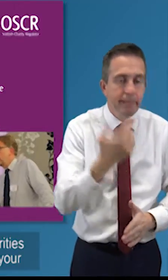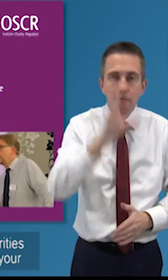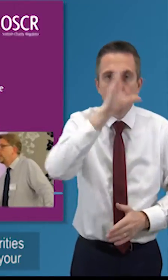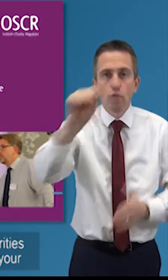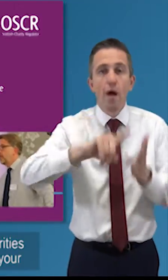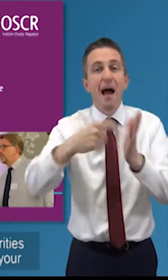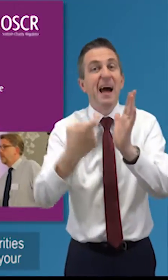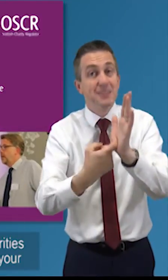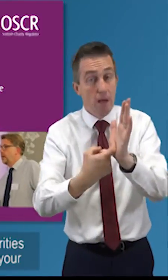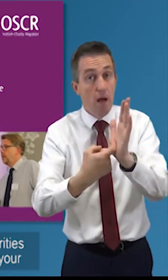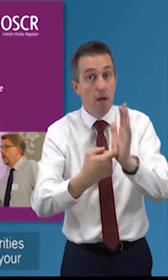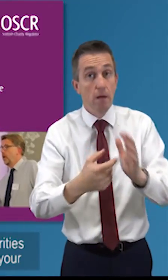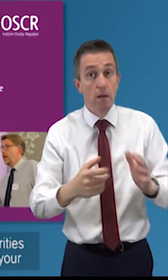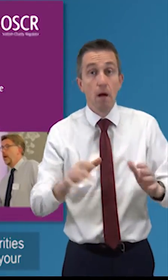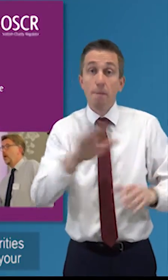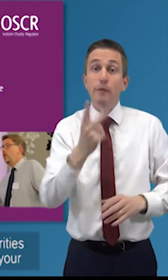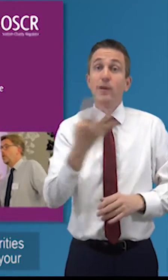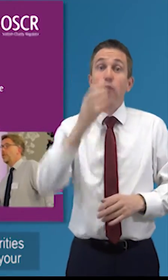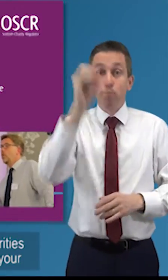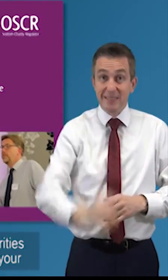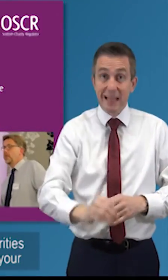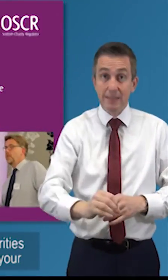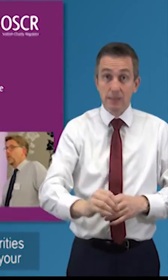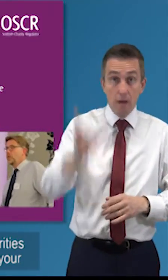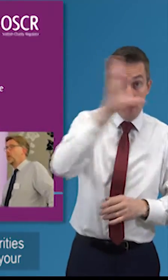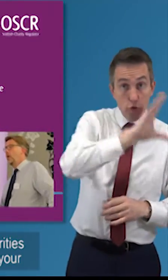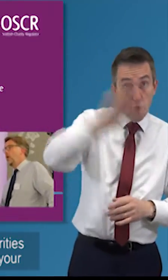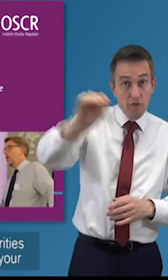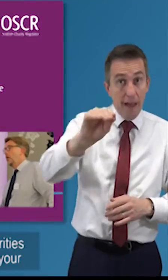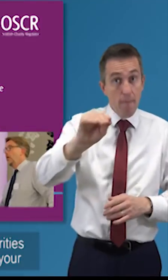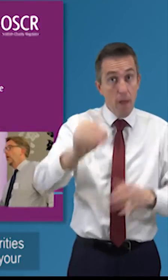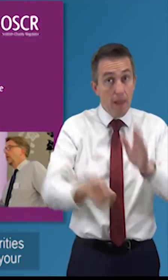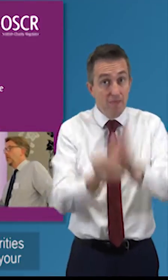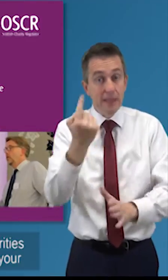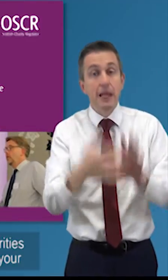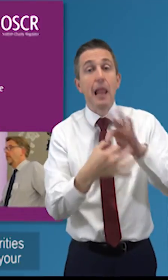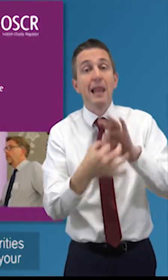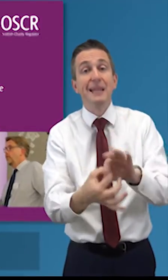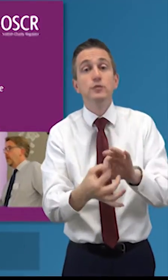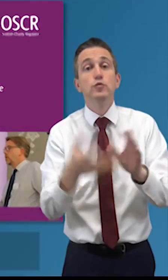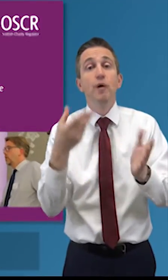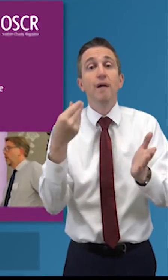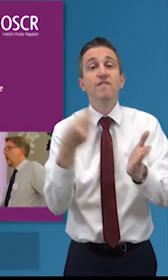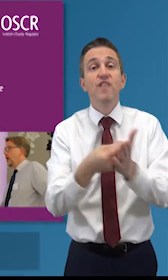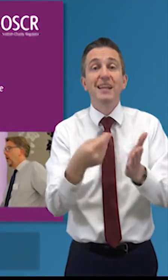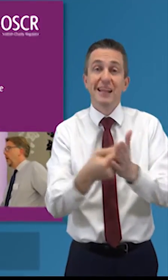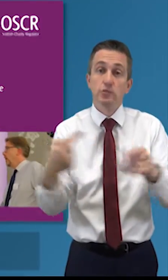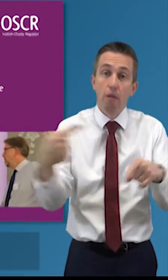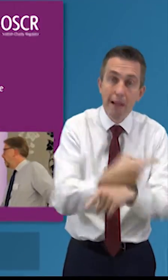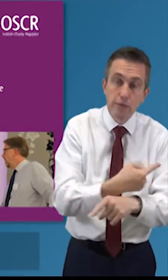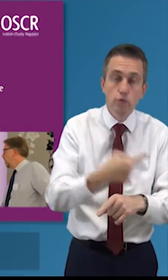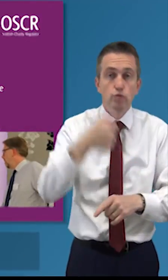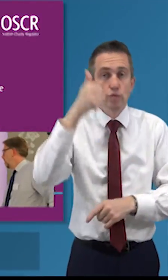things that charities tell us about uh 24 of those are essentially your financial uh